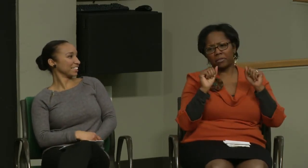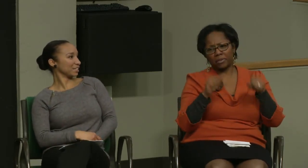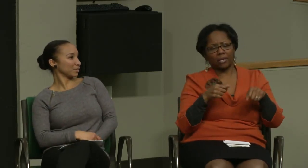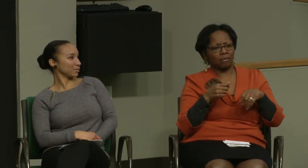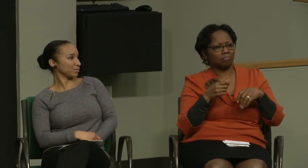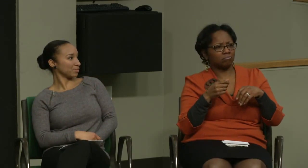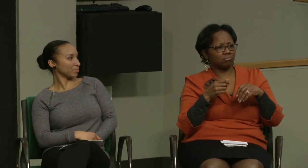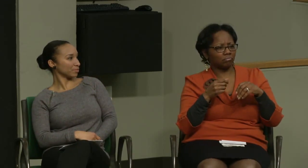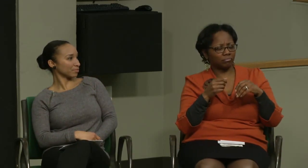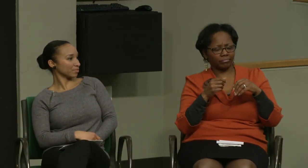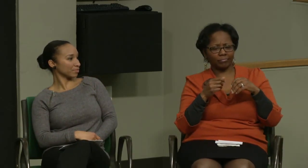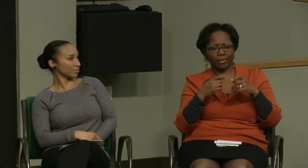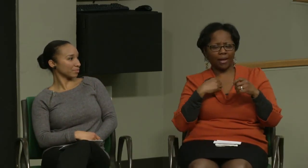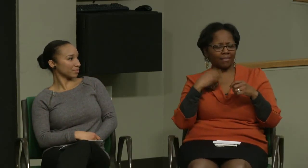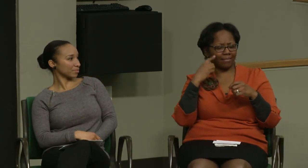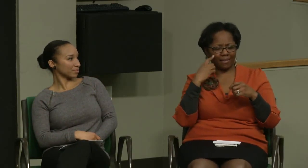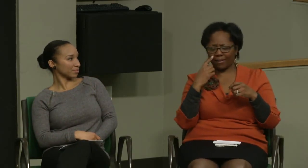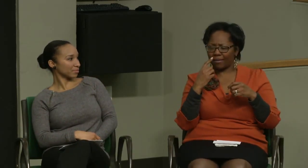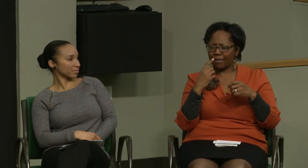and when you're with your peers you have that comfort level.